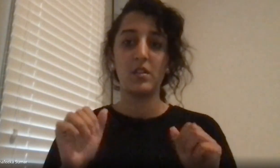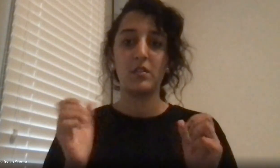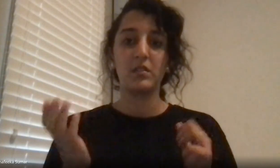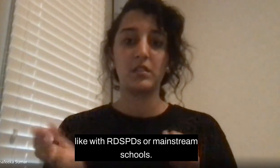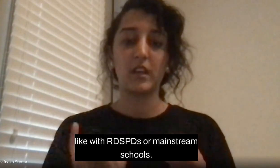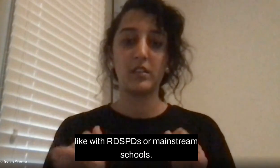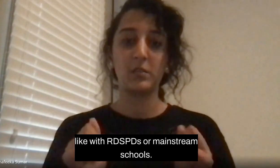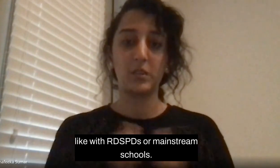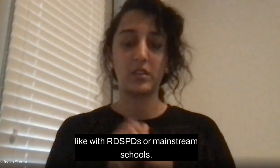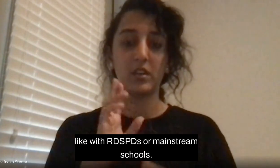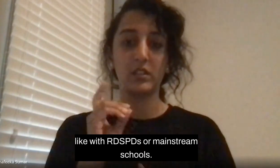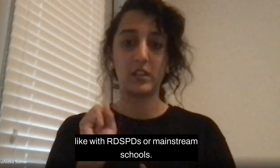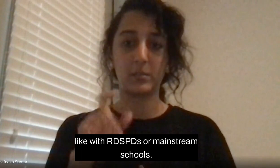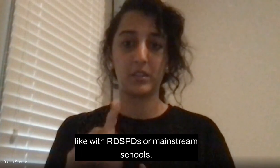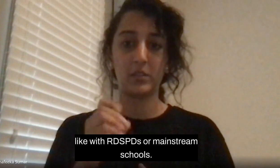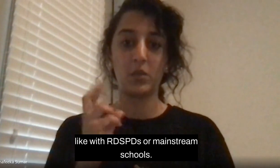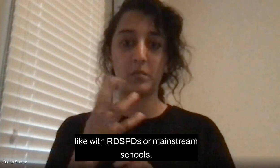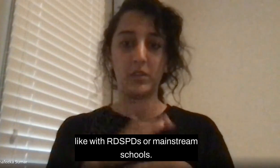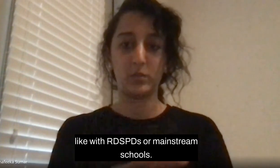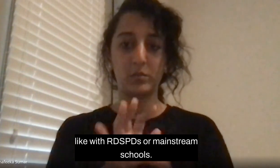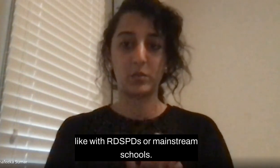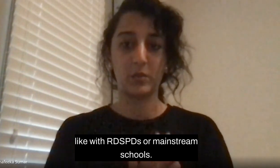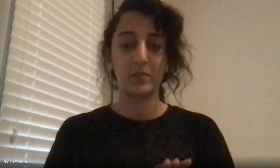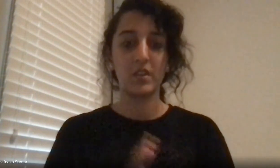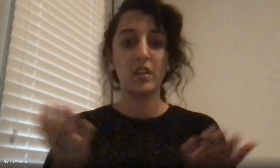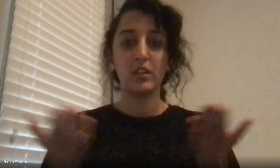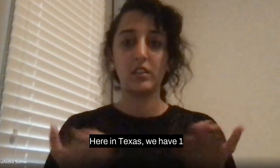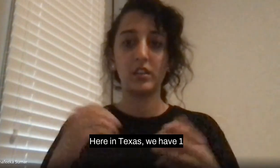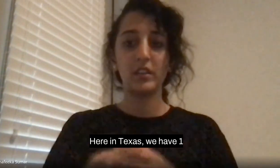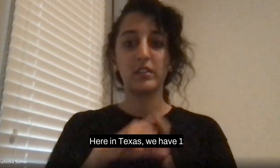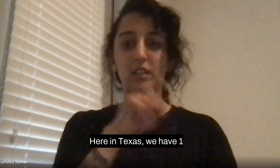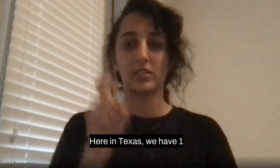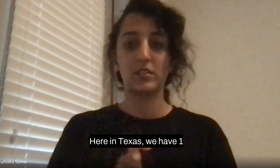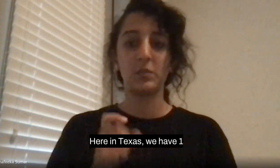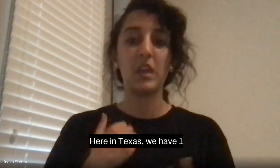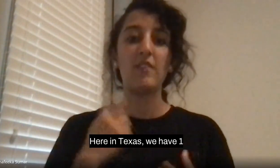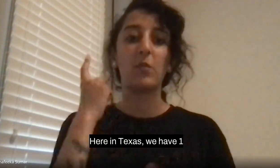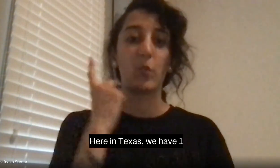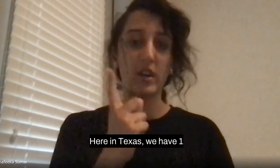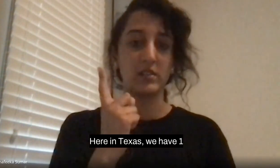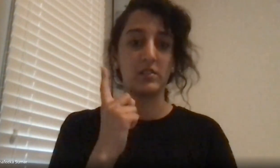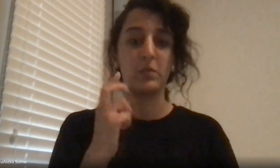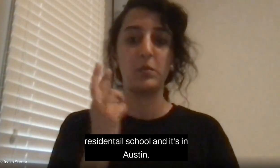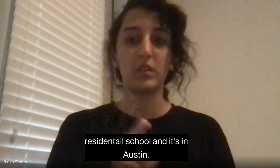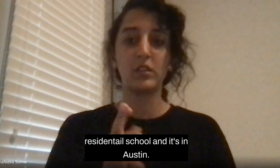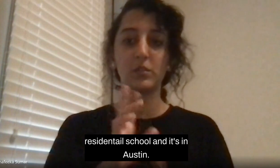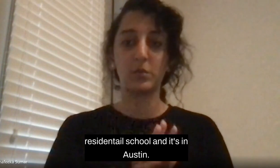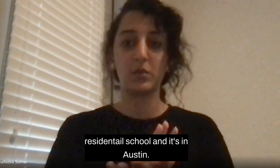like with the RDSPD or mainstream school. Here in the section, we have one residential school,